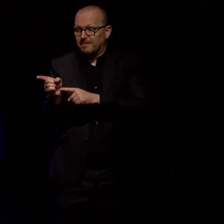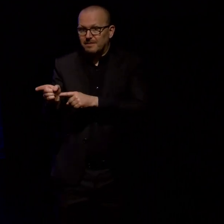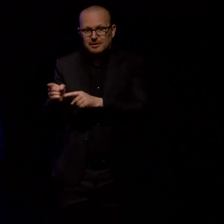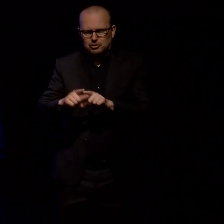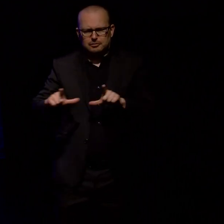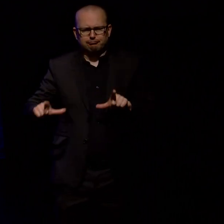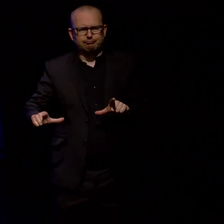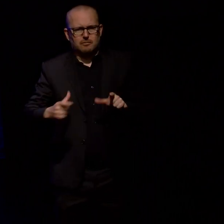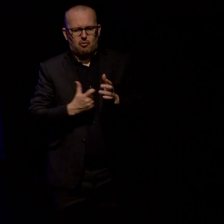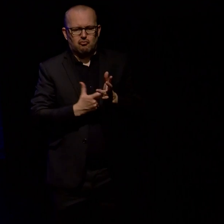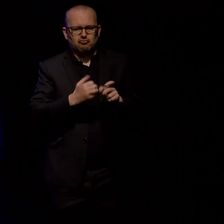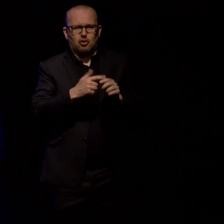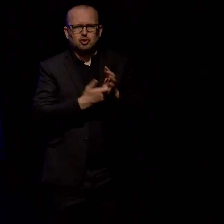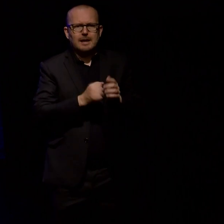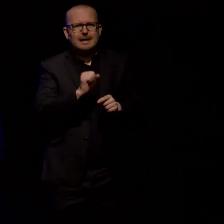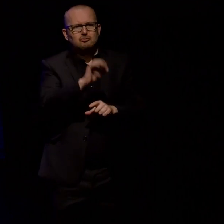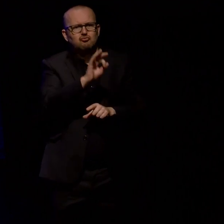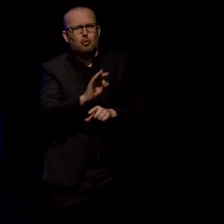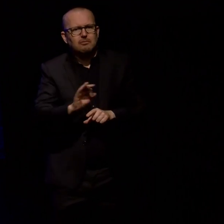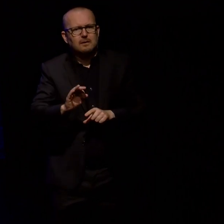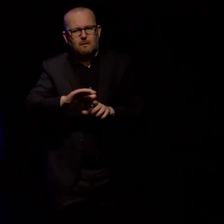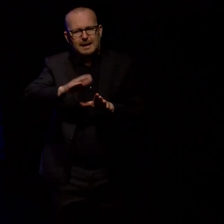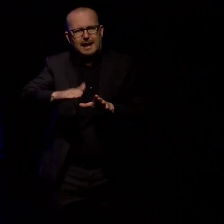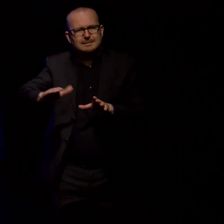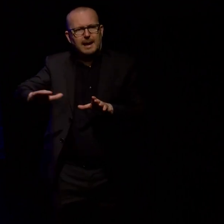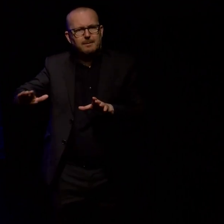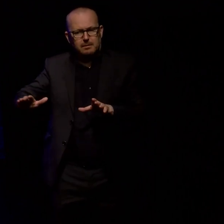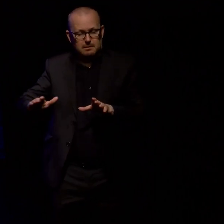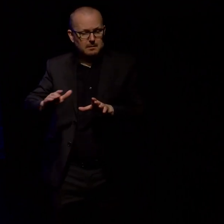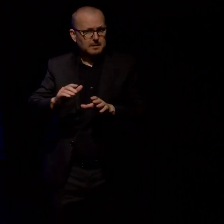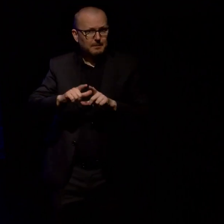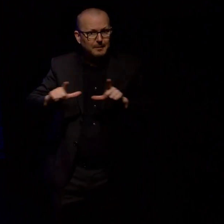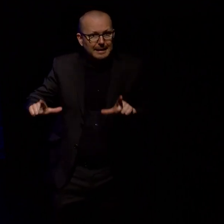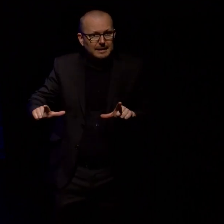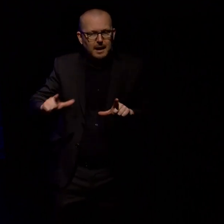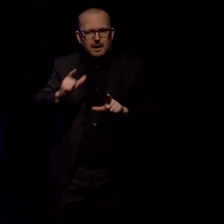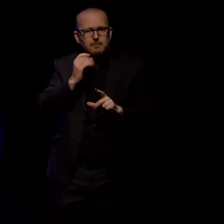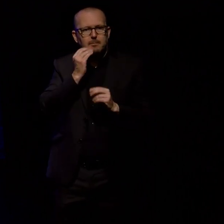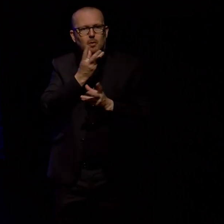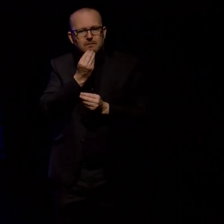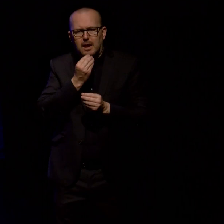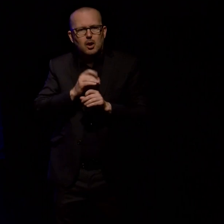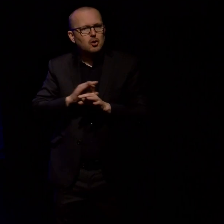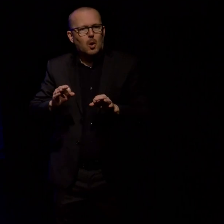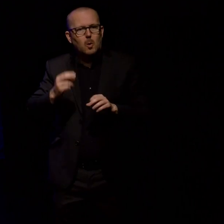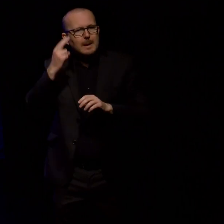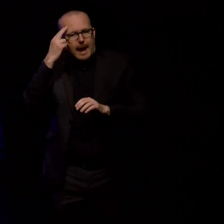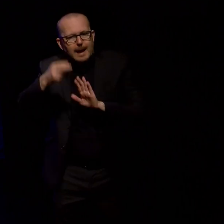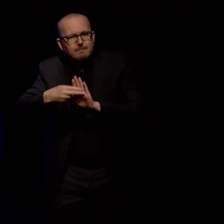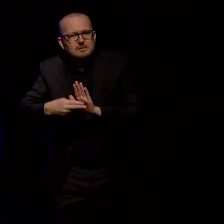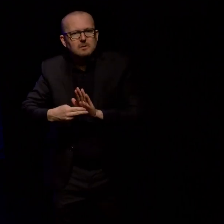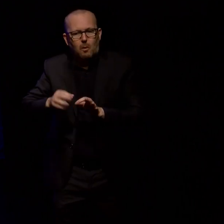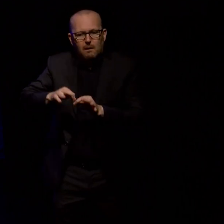Roger's rendering of the landscape, and it's big and it's beautiful and uninterrupted by annotation or symbology,